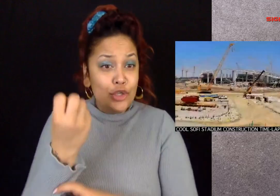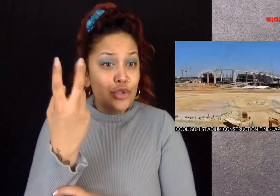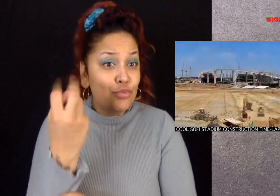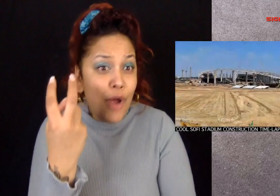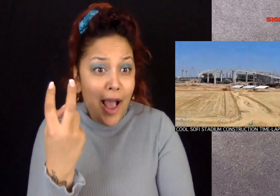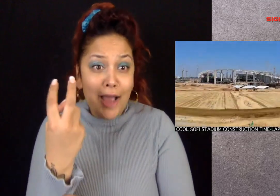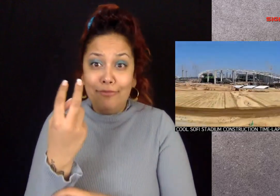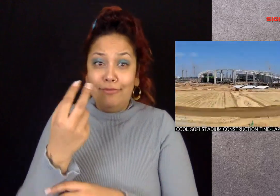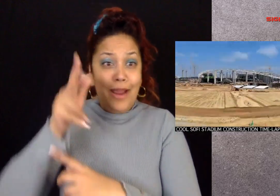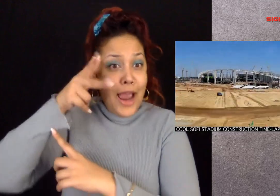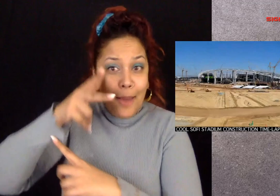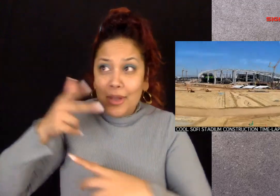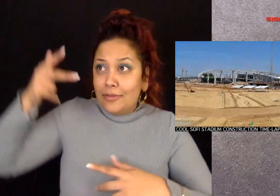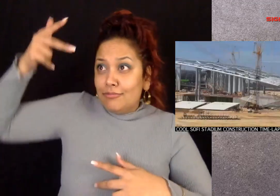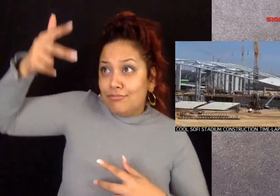dozens of camera angles.